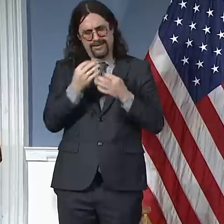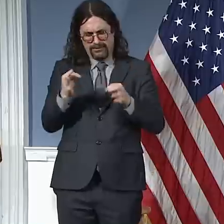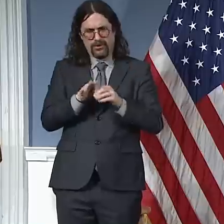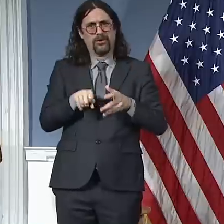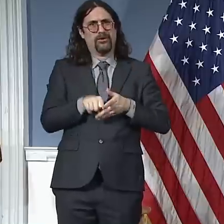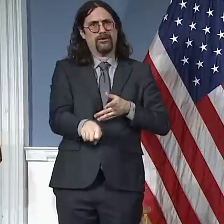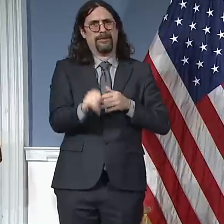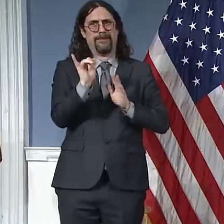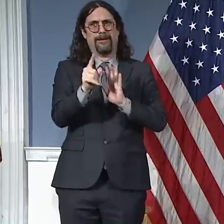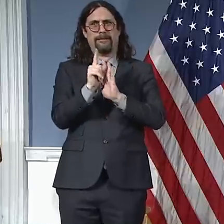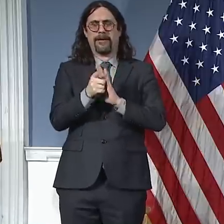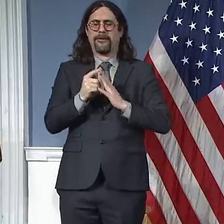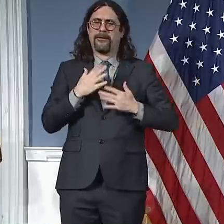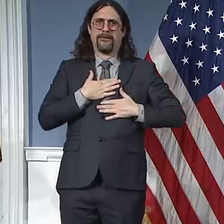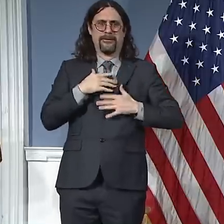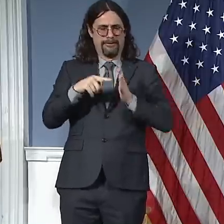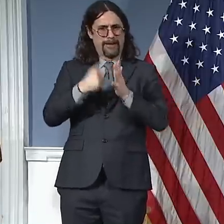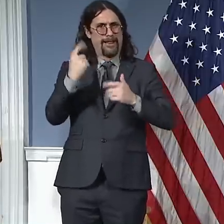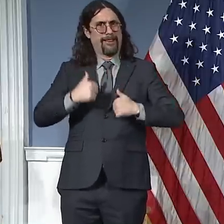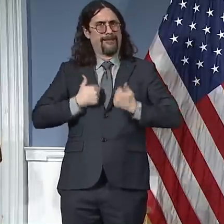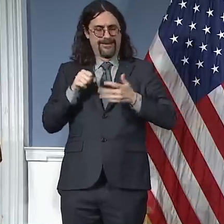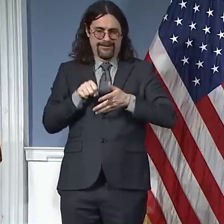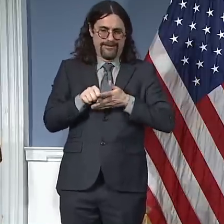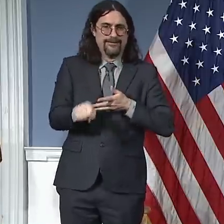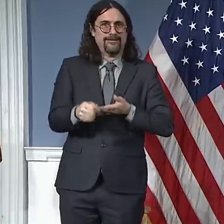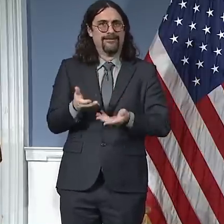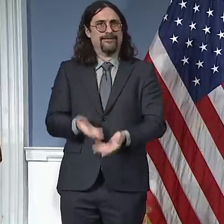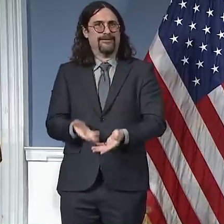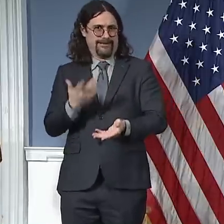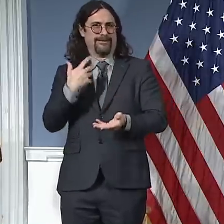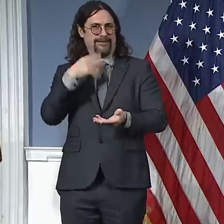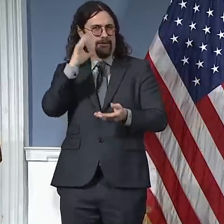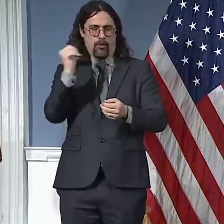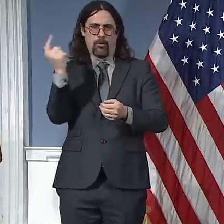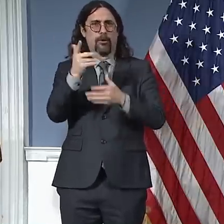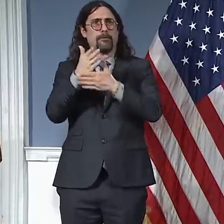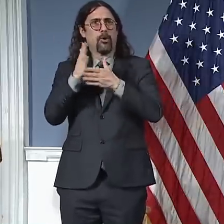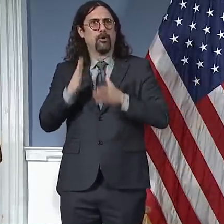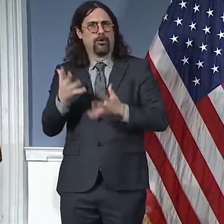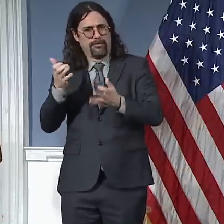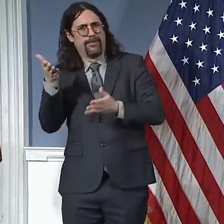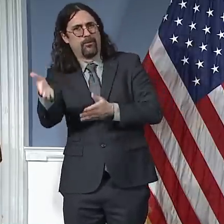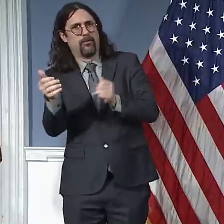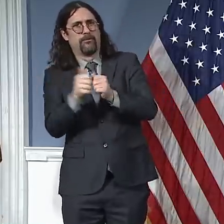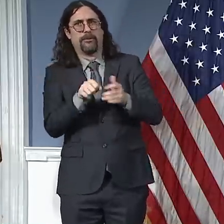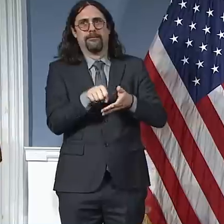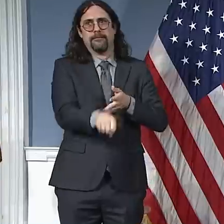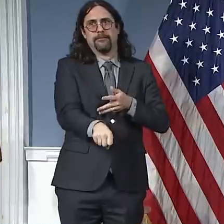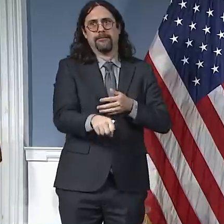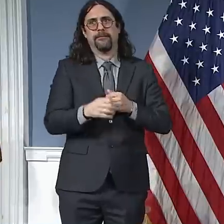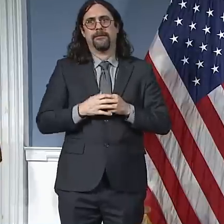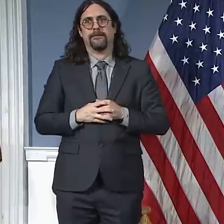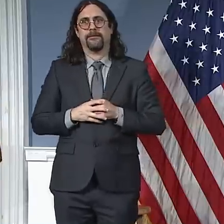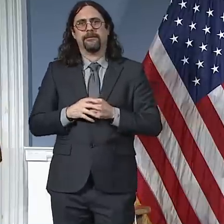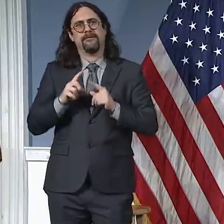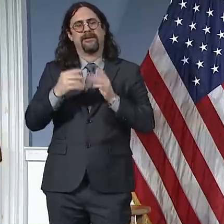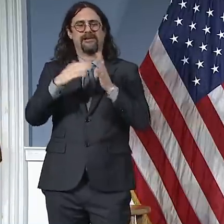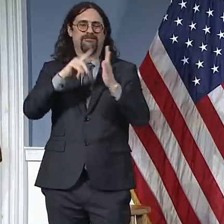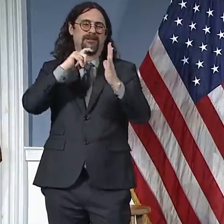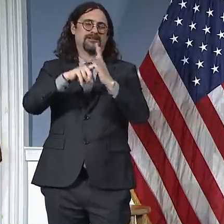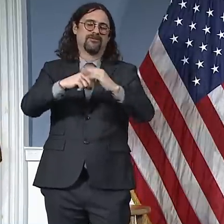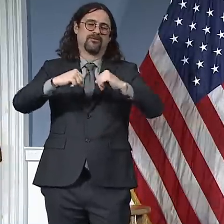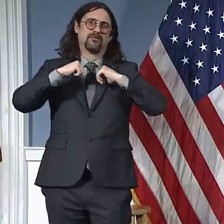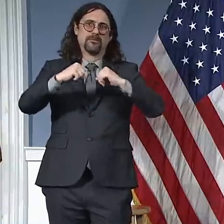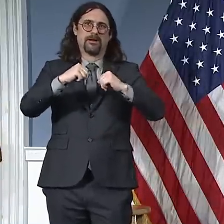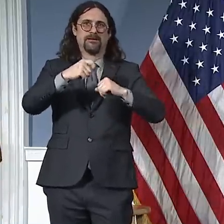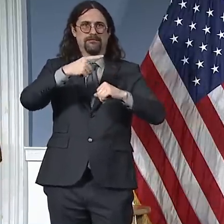a child is born, obviously. But we do need to protect the health of the mom and really make sure we handle that right. So